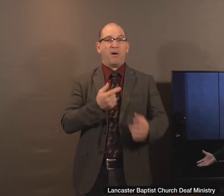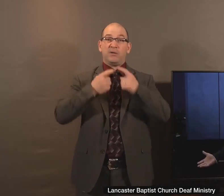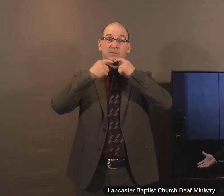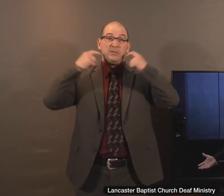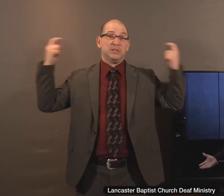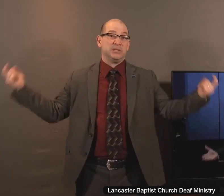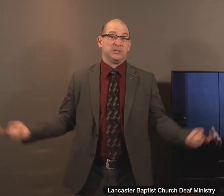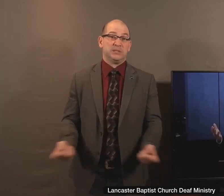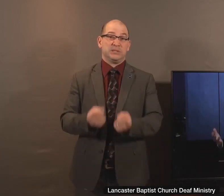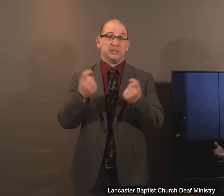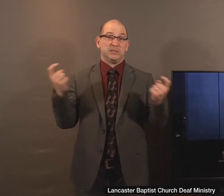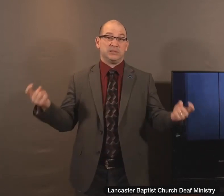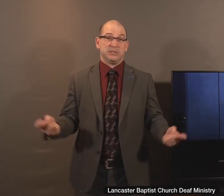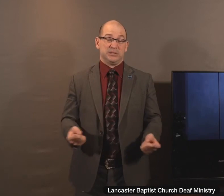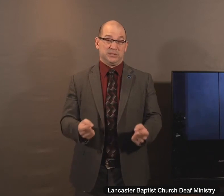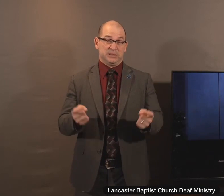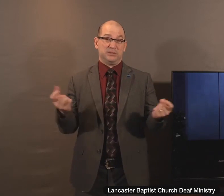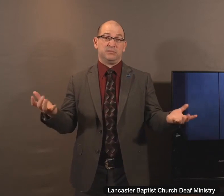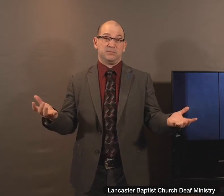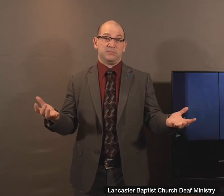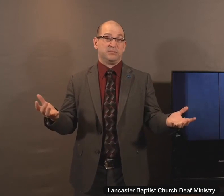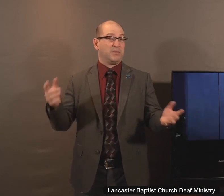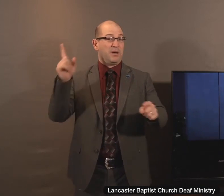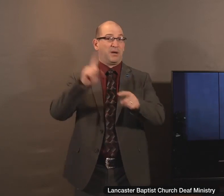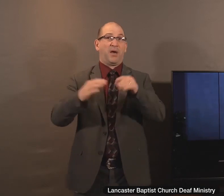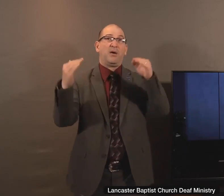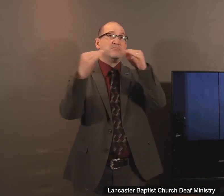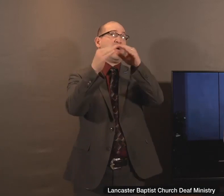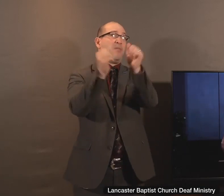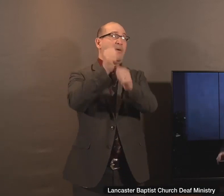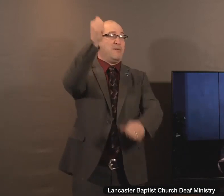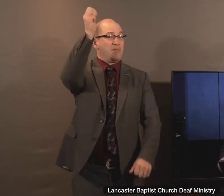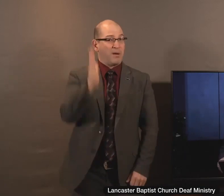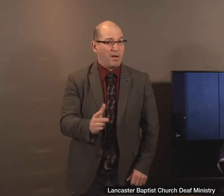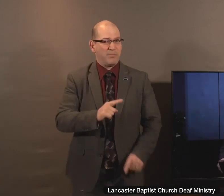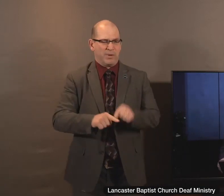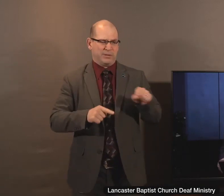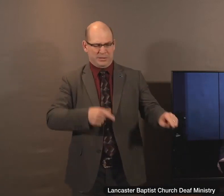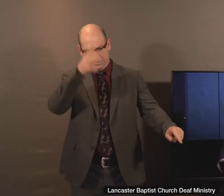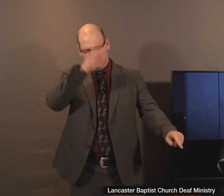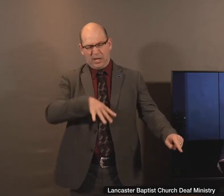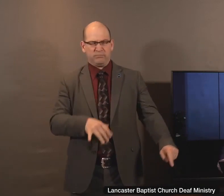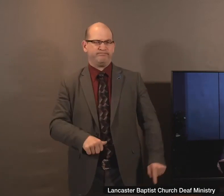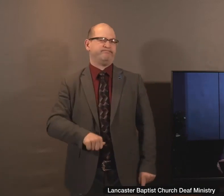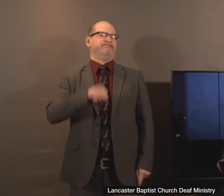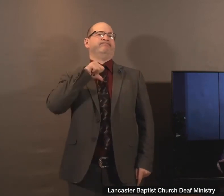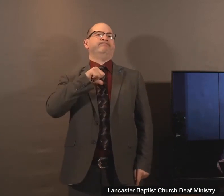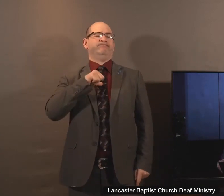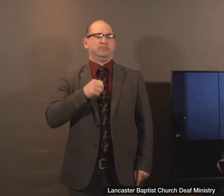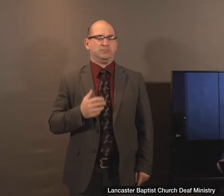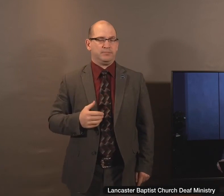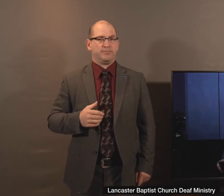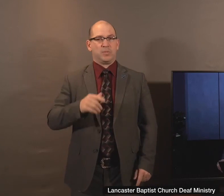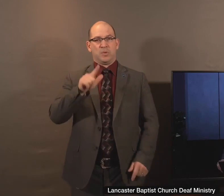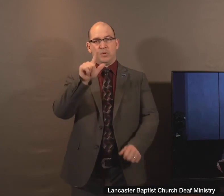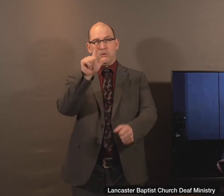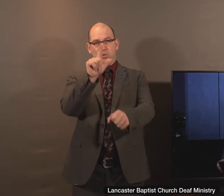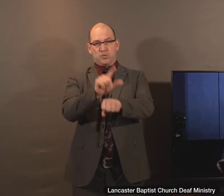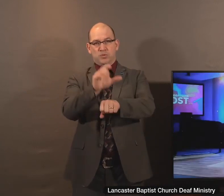fall short of the glory of God. And yet he was filled with self-righteousness. Luke chapter 18 in verse 9 says, and he spake